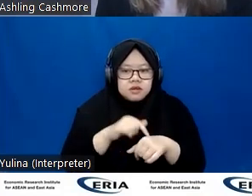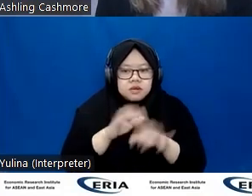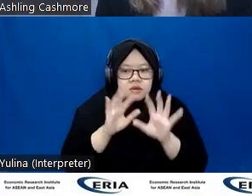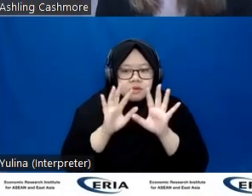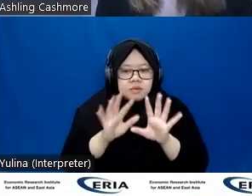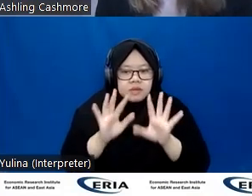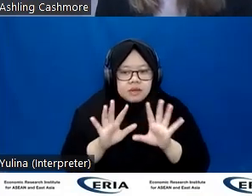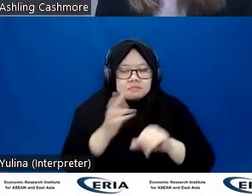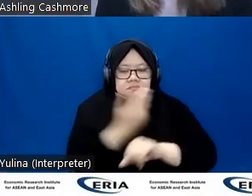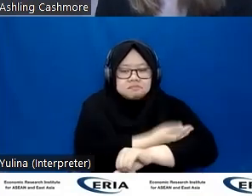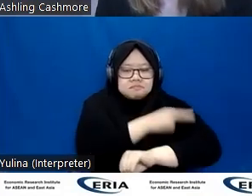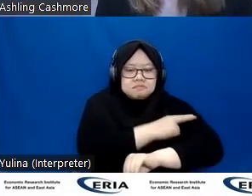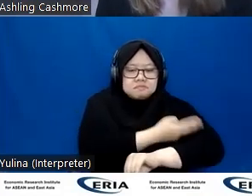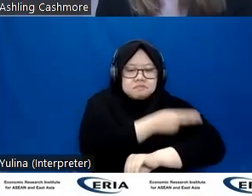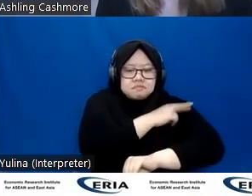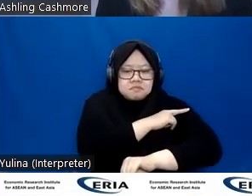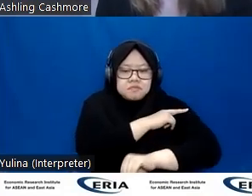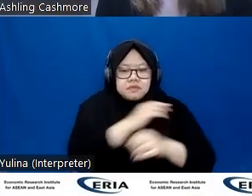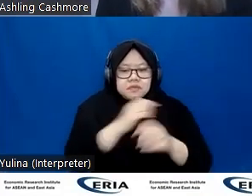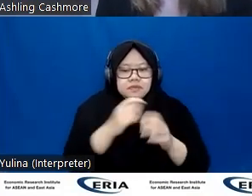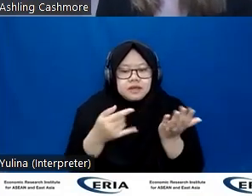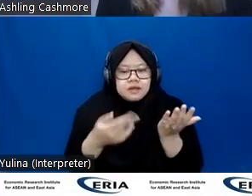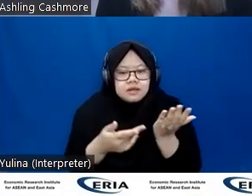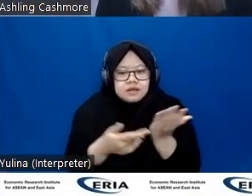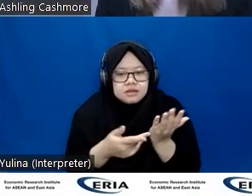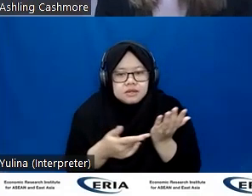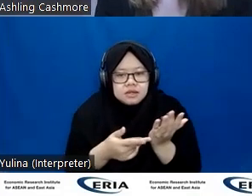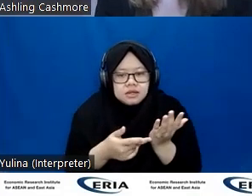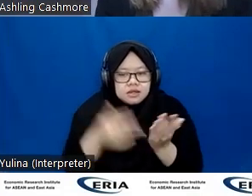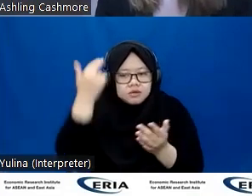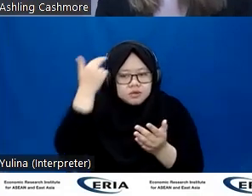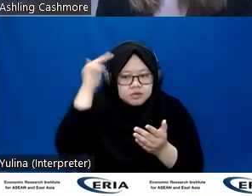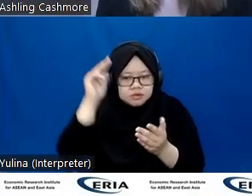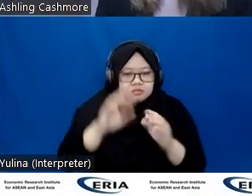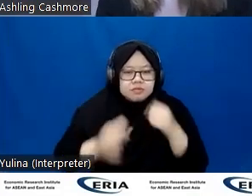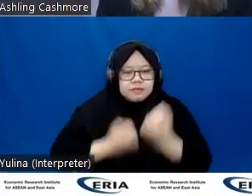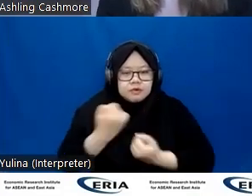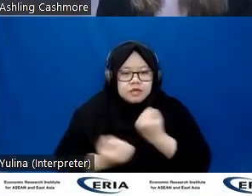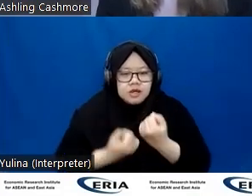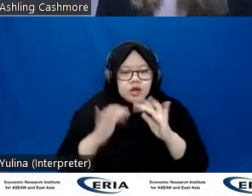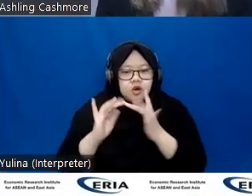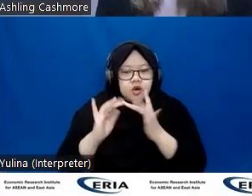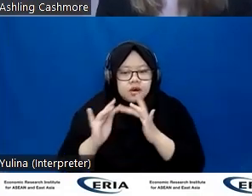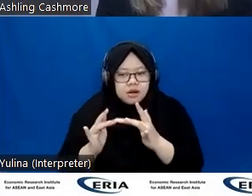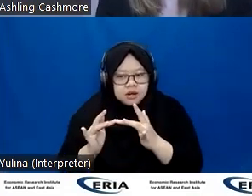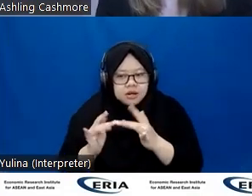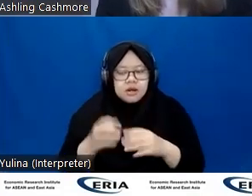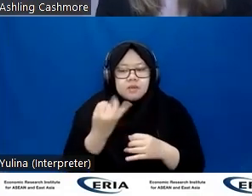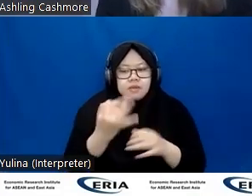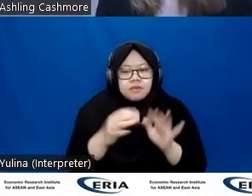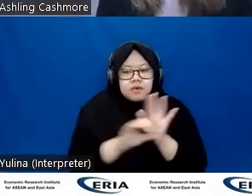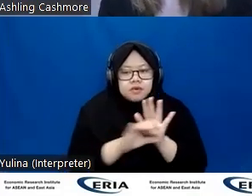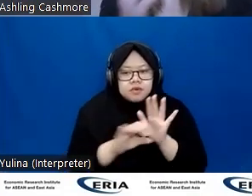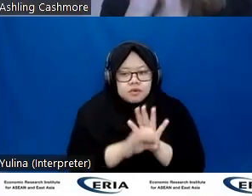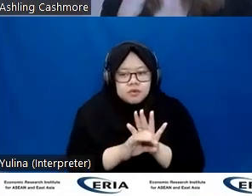skills that they need to become competitive online professionals or entrepreneurs. So these are just a few examples. And there's also some